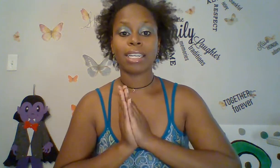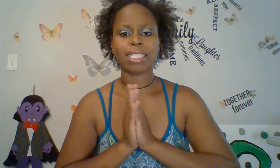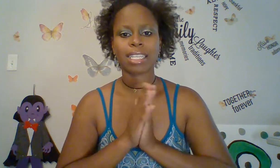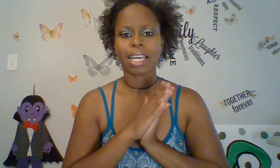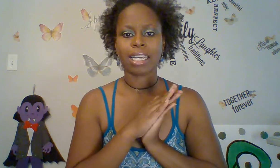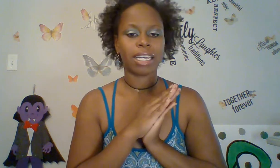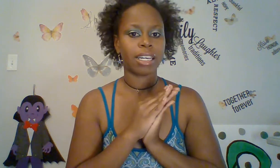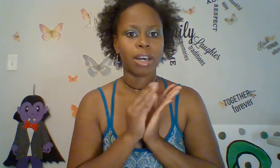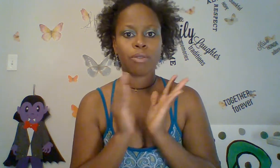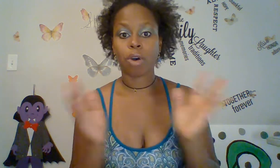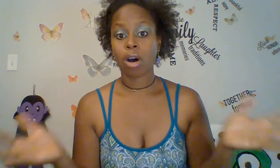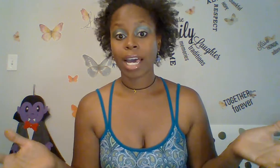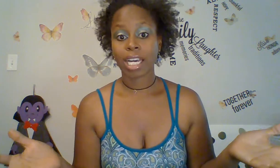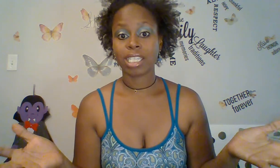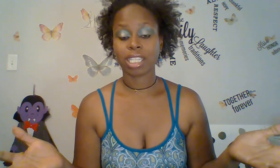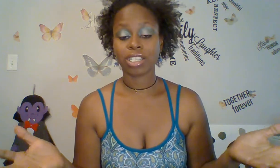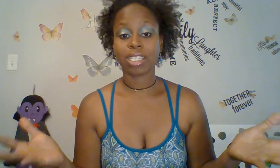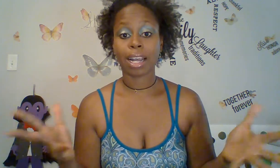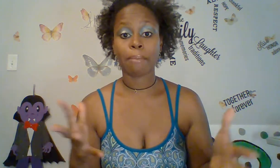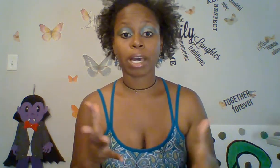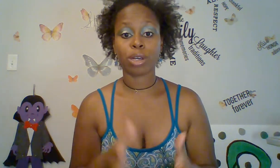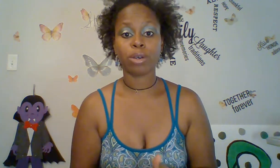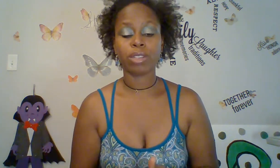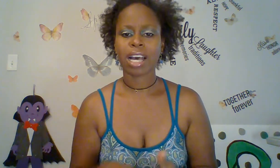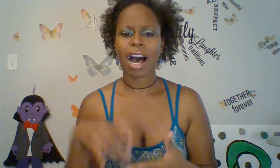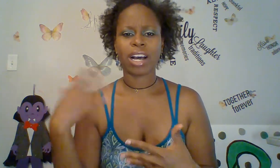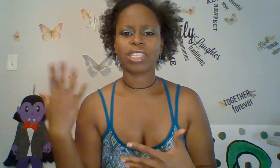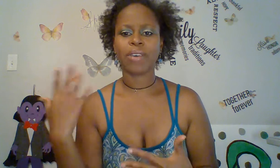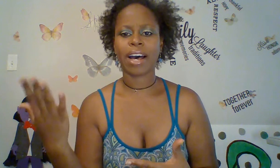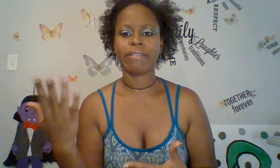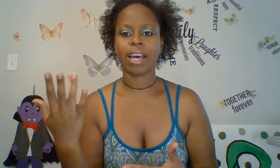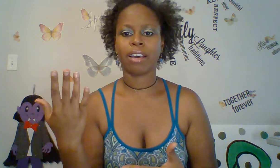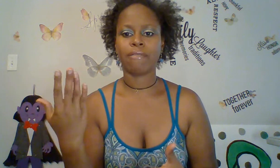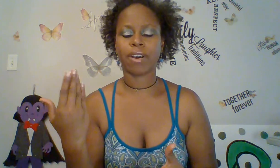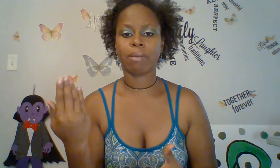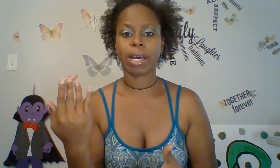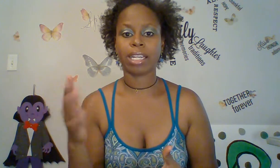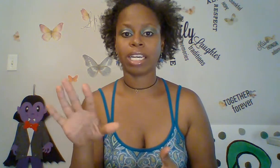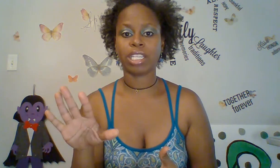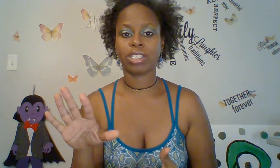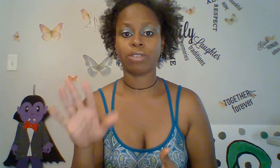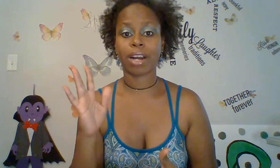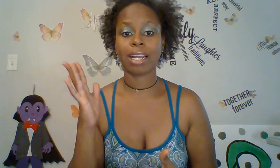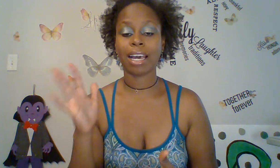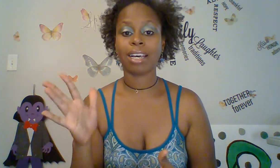slightly wrong hand gestures that I may use. I also have a very badly injured right hand.